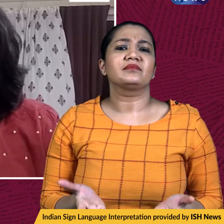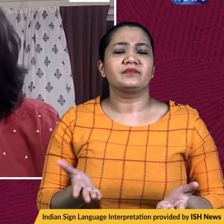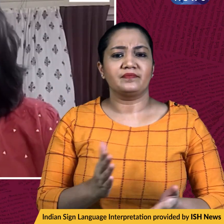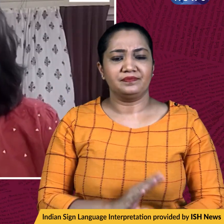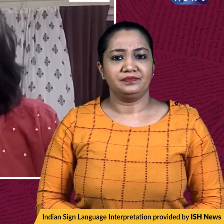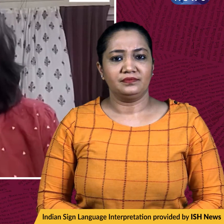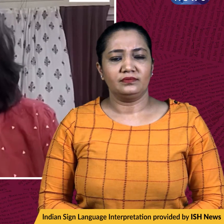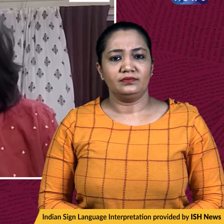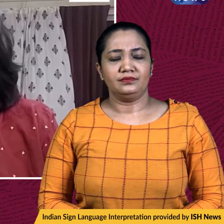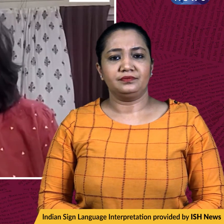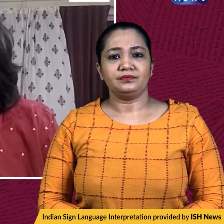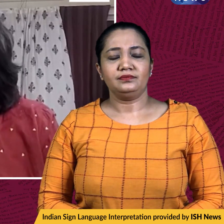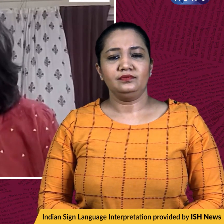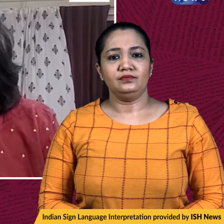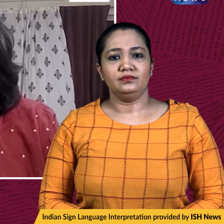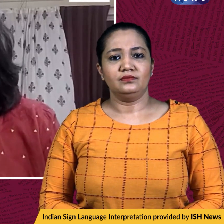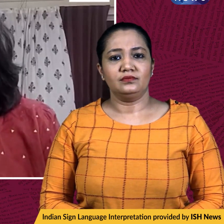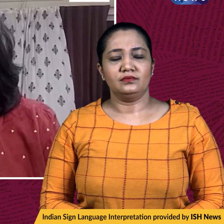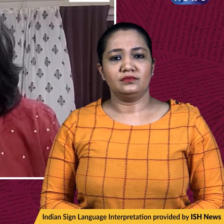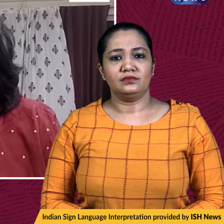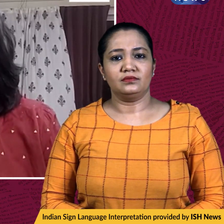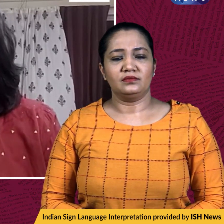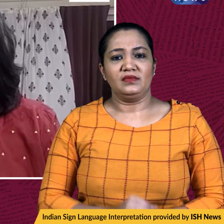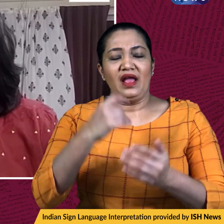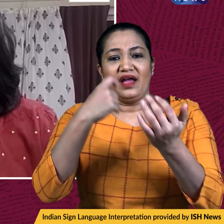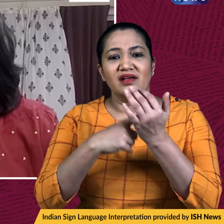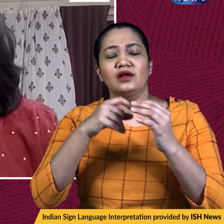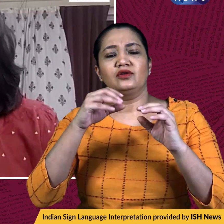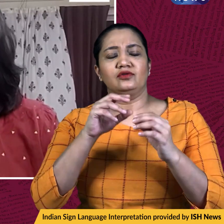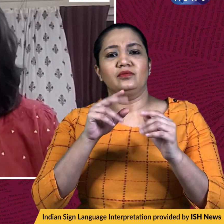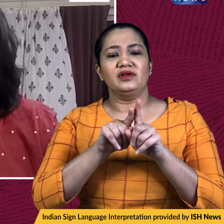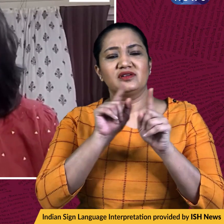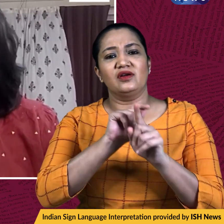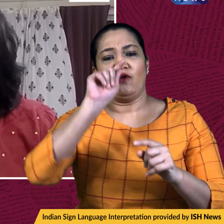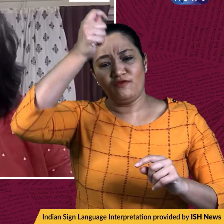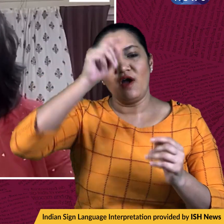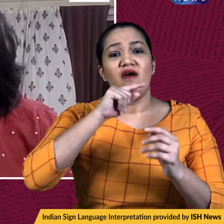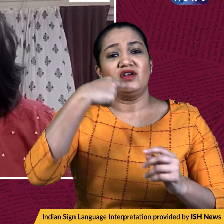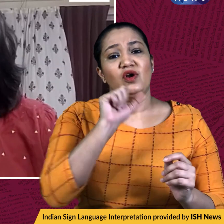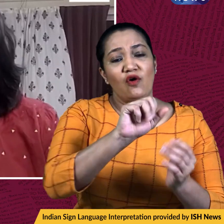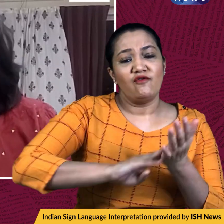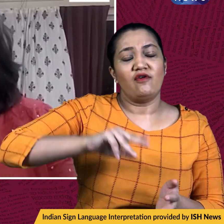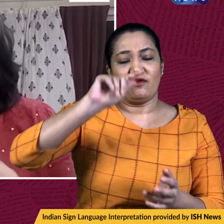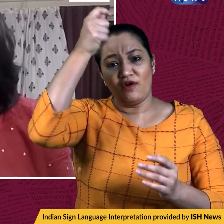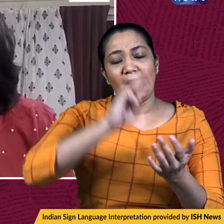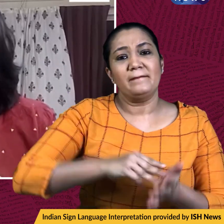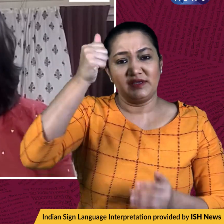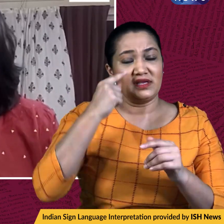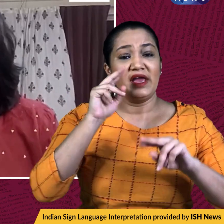Now, according to the RIN news agency, Russian foreign minister has said that if a third world